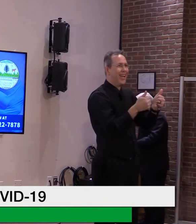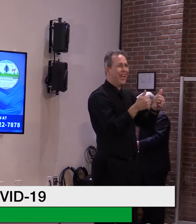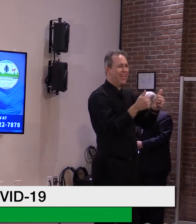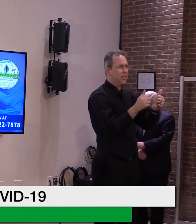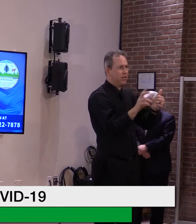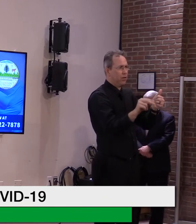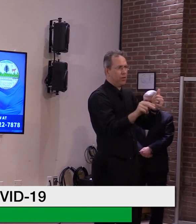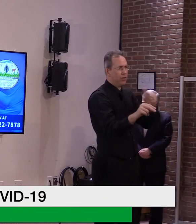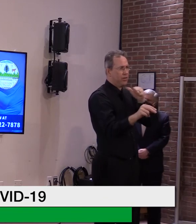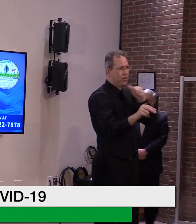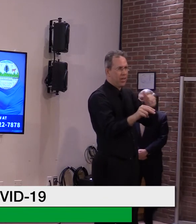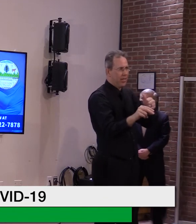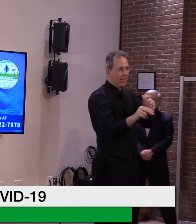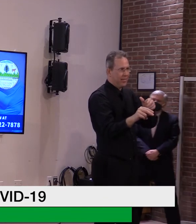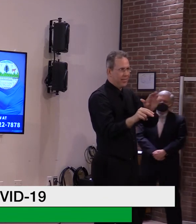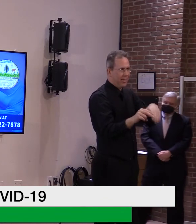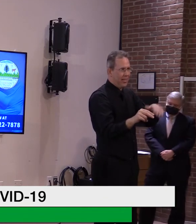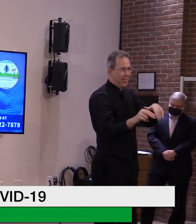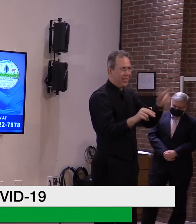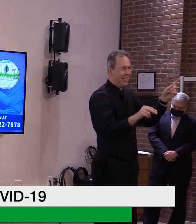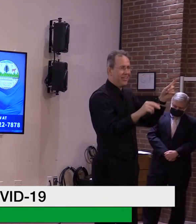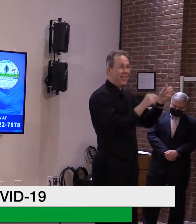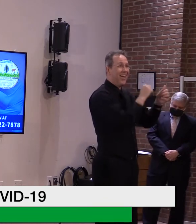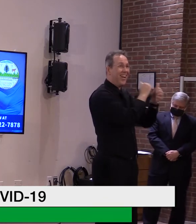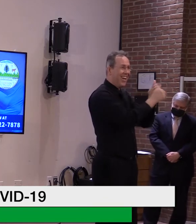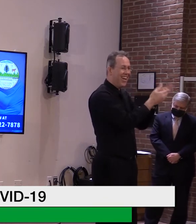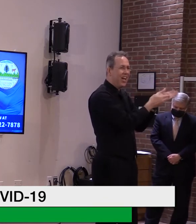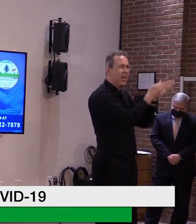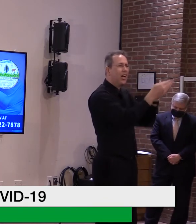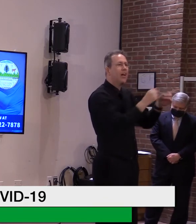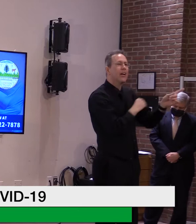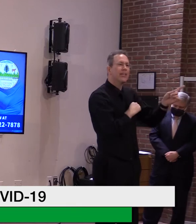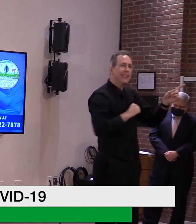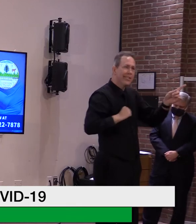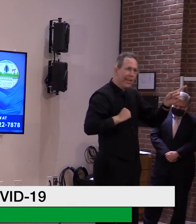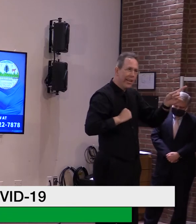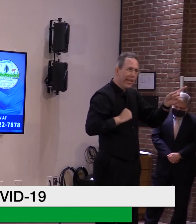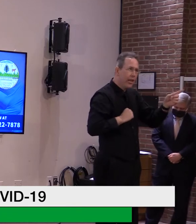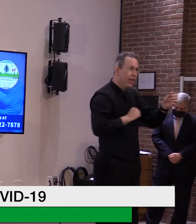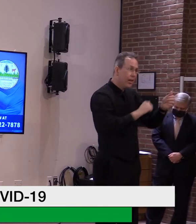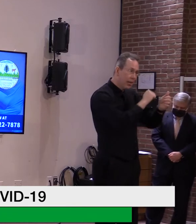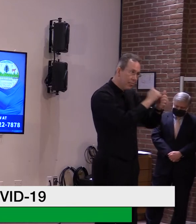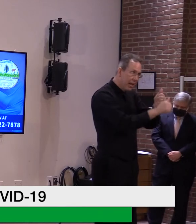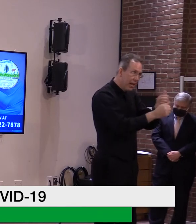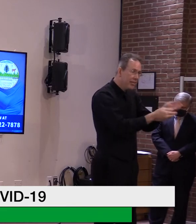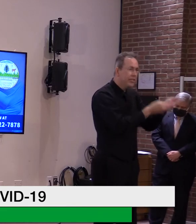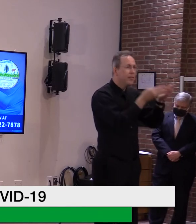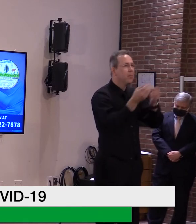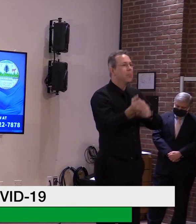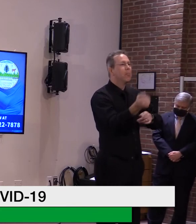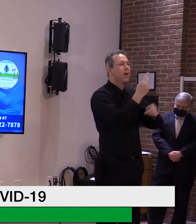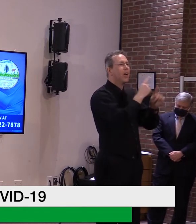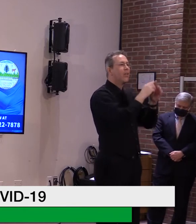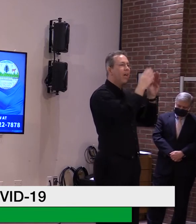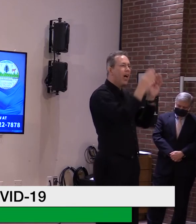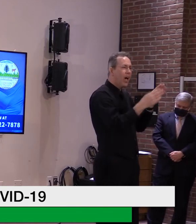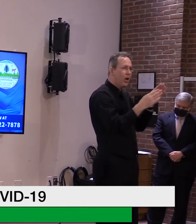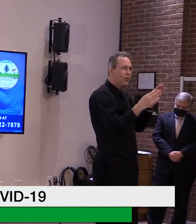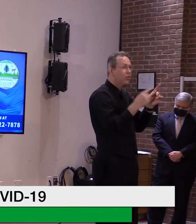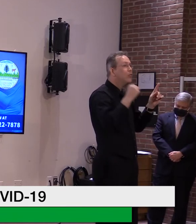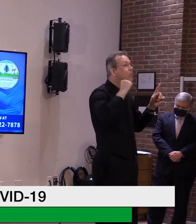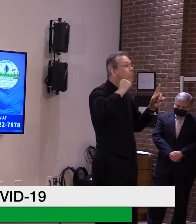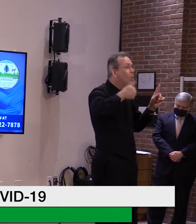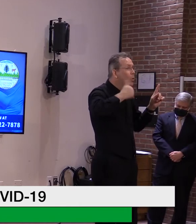action tomorrow. As a matter of fact, it was put off today and they'll be taking a final vote tomorrow. We are actively